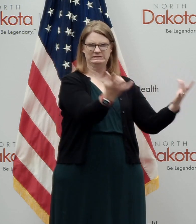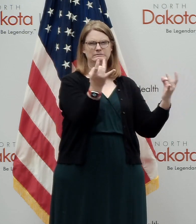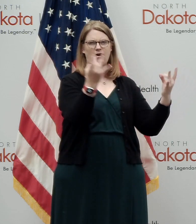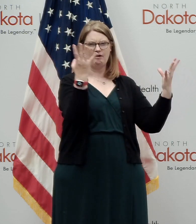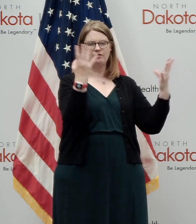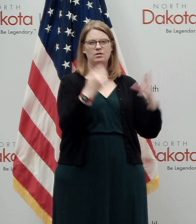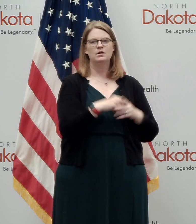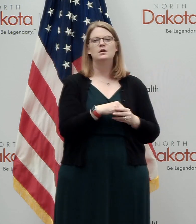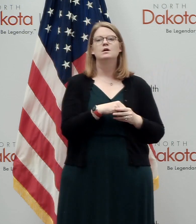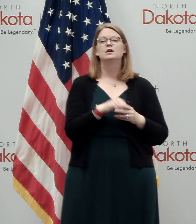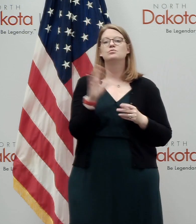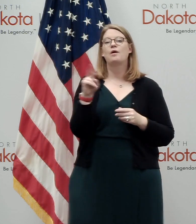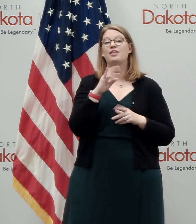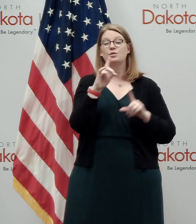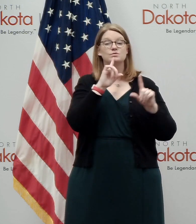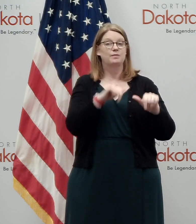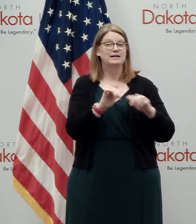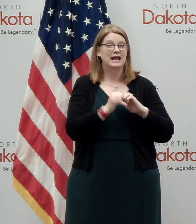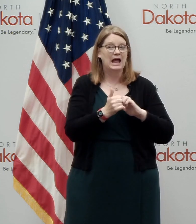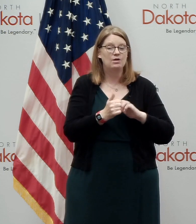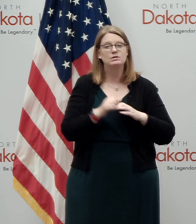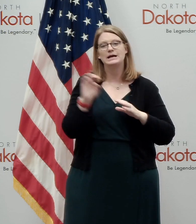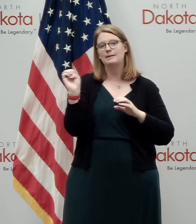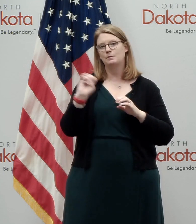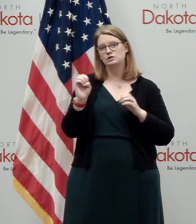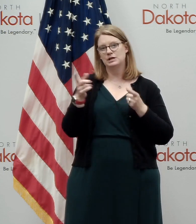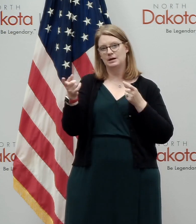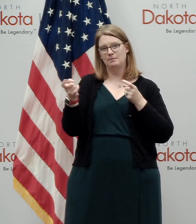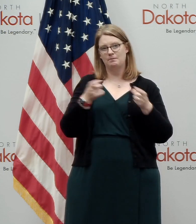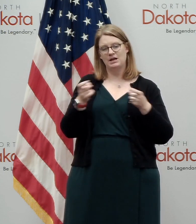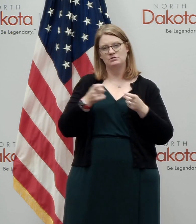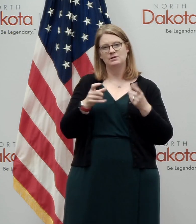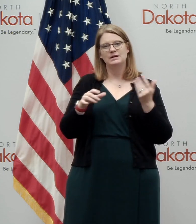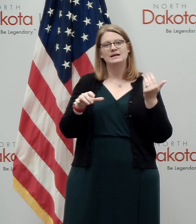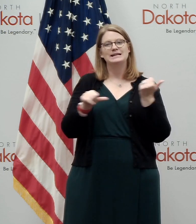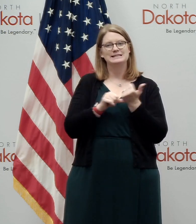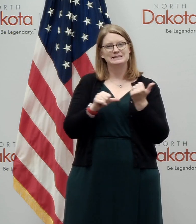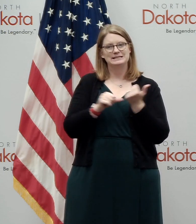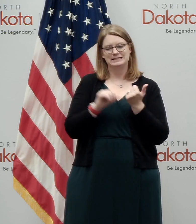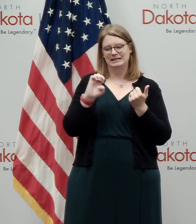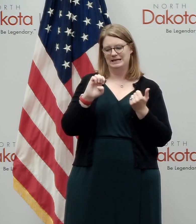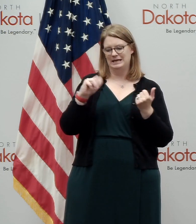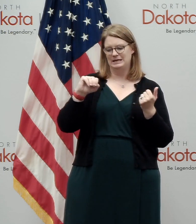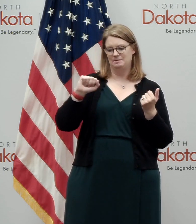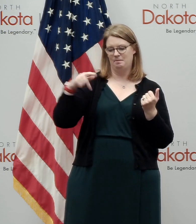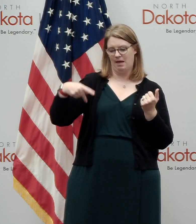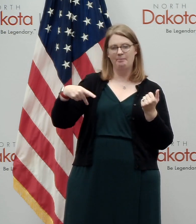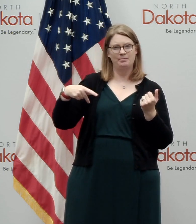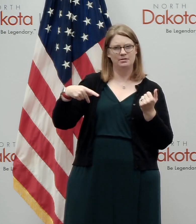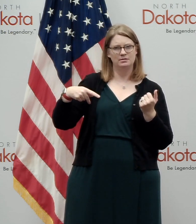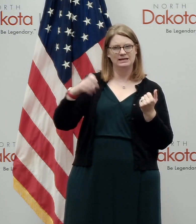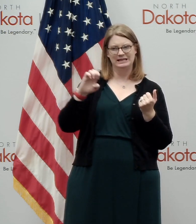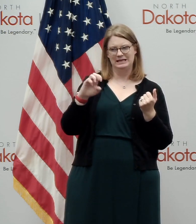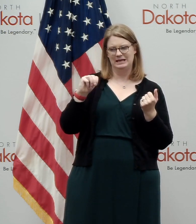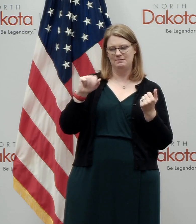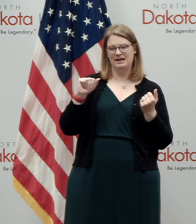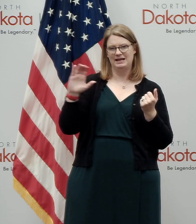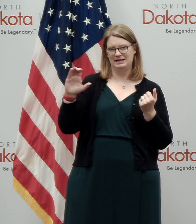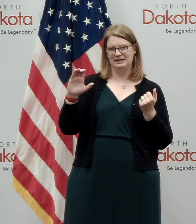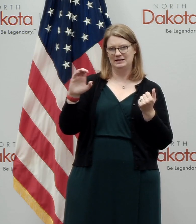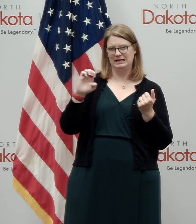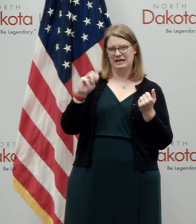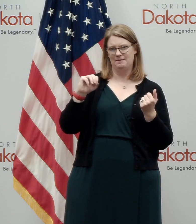is responding through a Emergency Management Assistance Compact, or EMAC, if you're familiar with that, E-M-A-C.